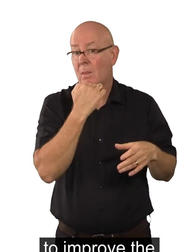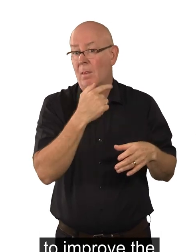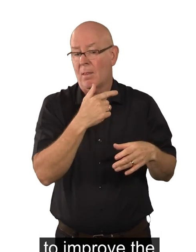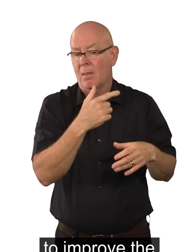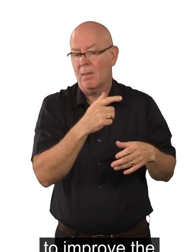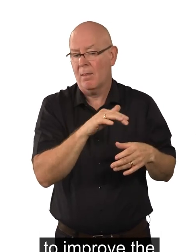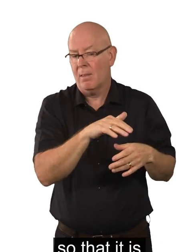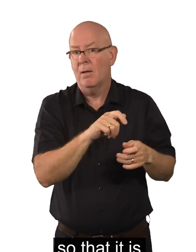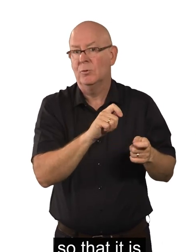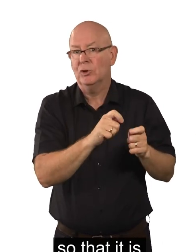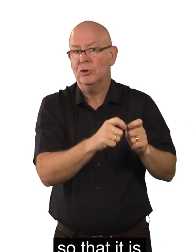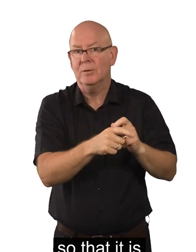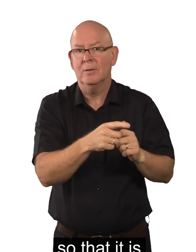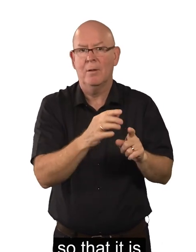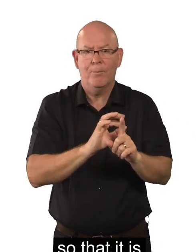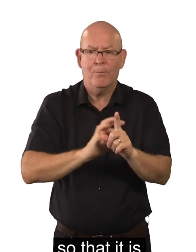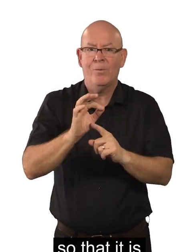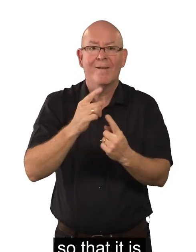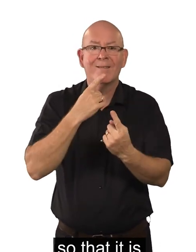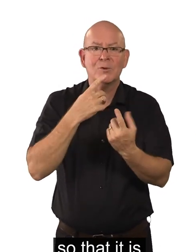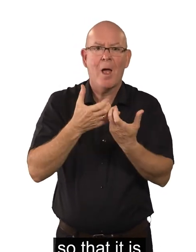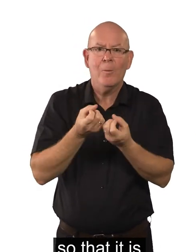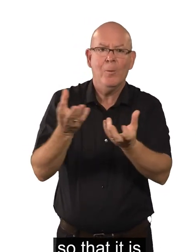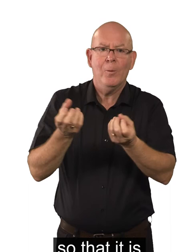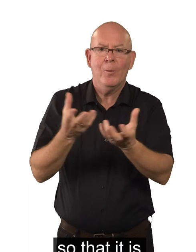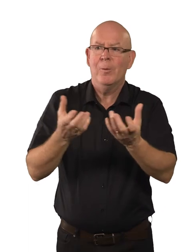about benefits, so that it is easier to understand.